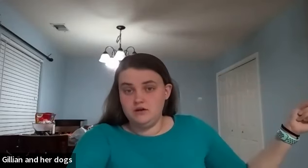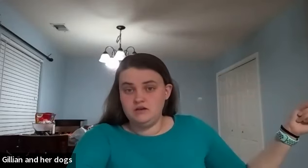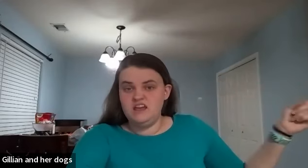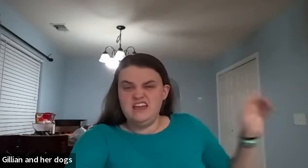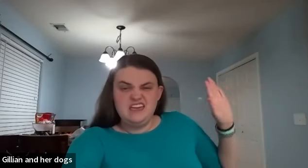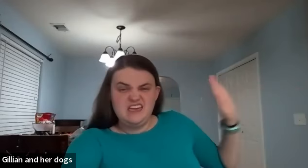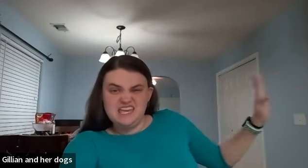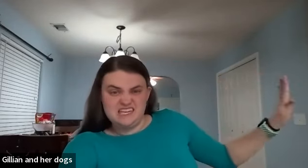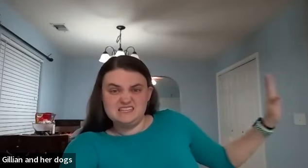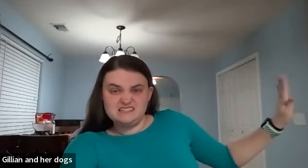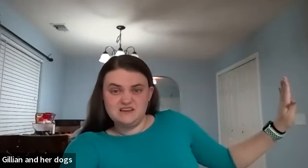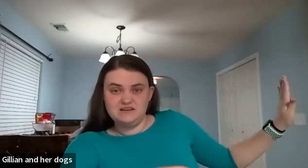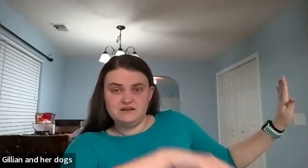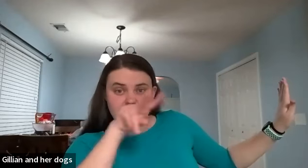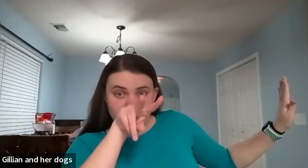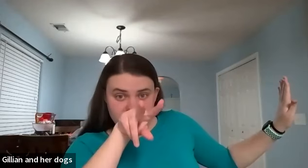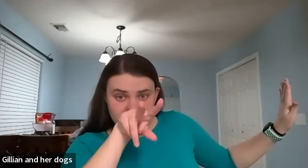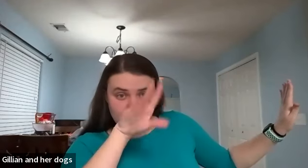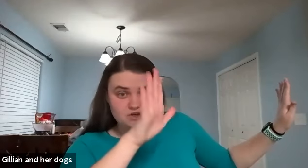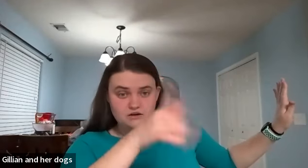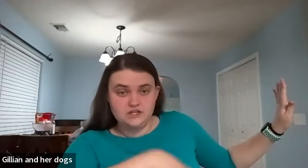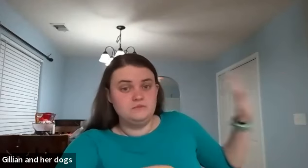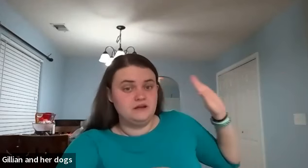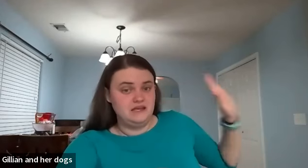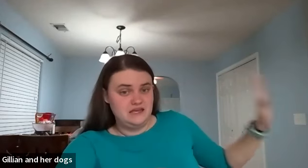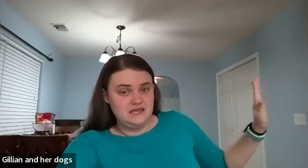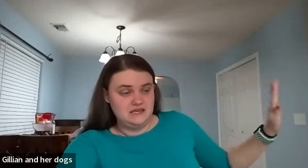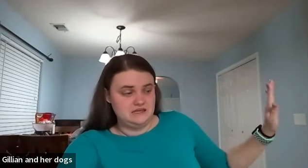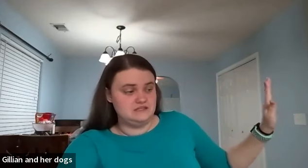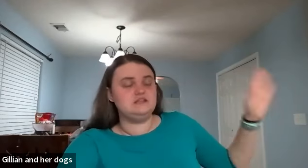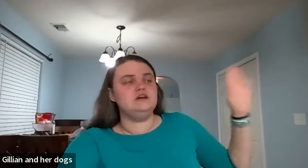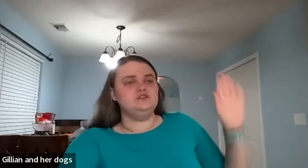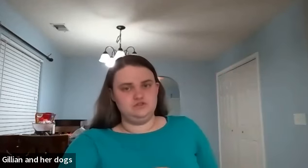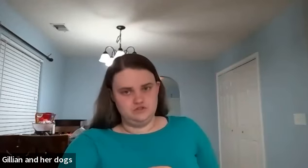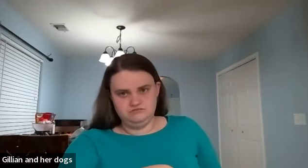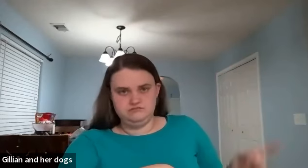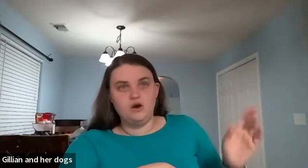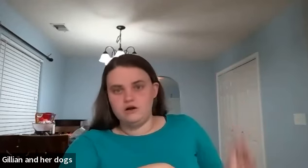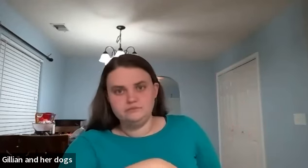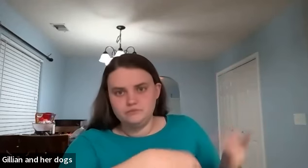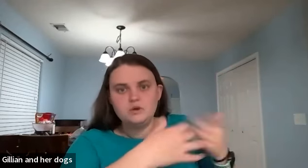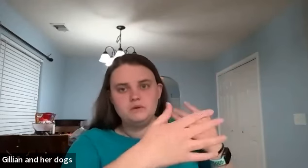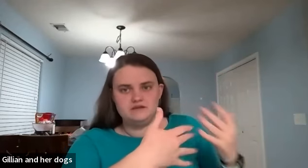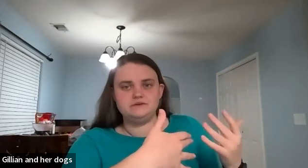dog his i'm looking at you i'm talking to you but his dog or whatever